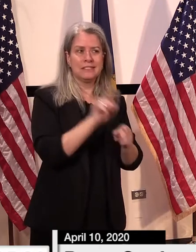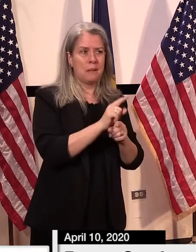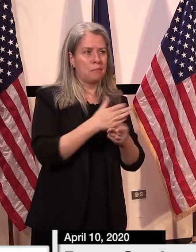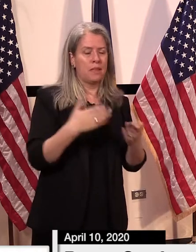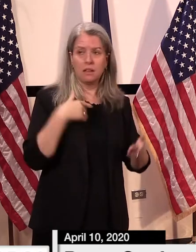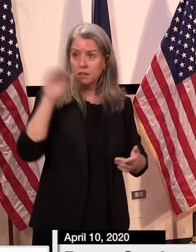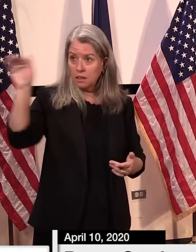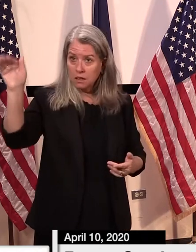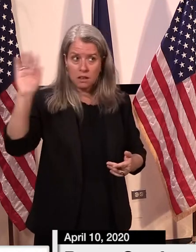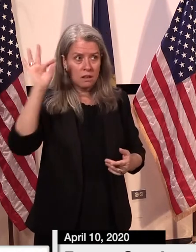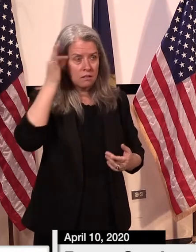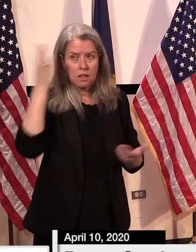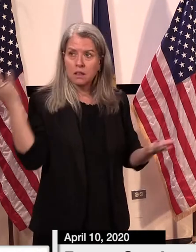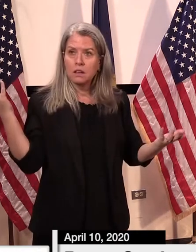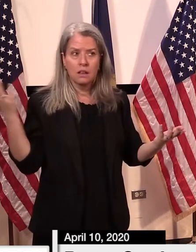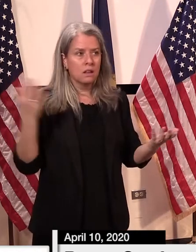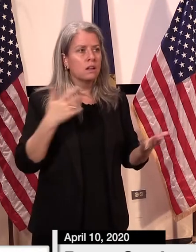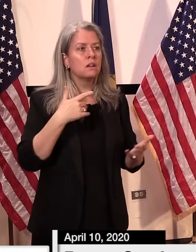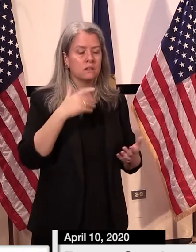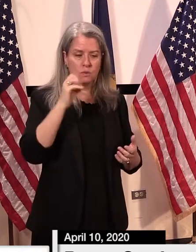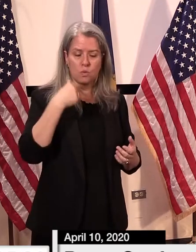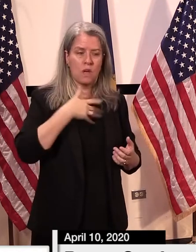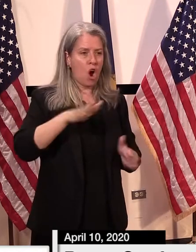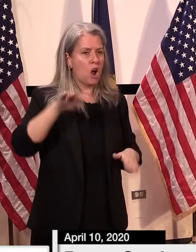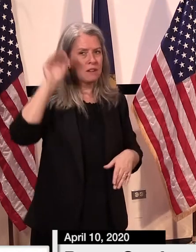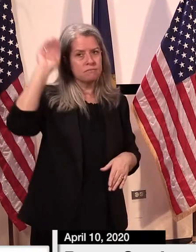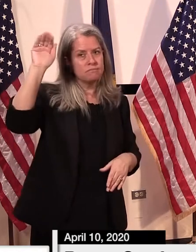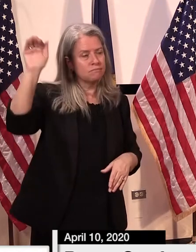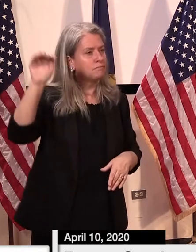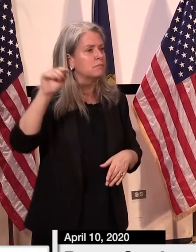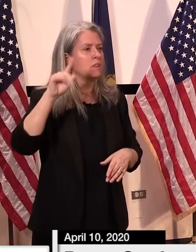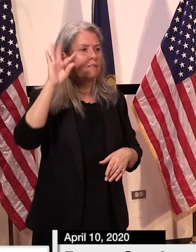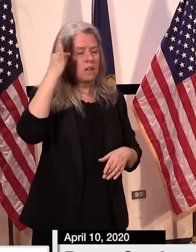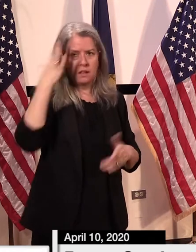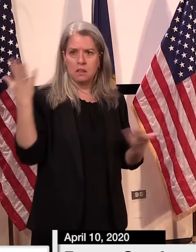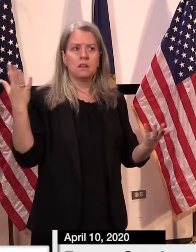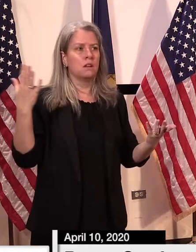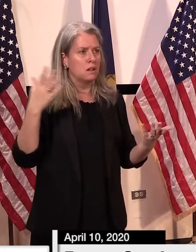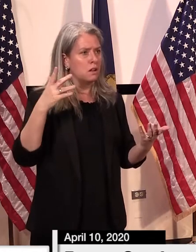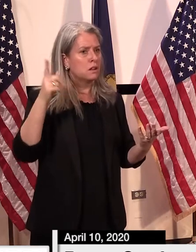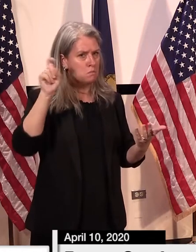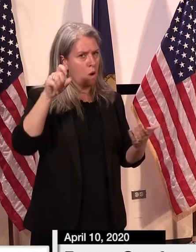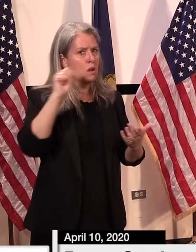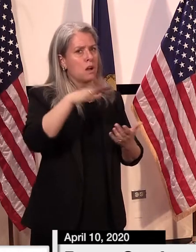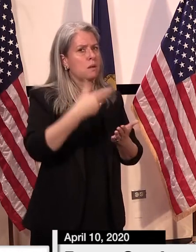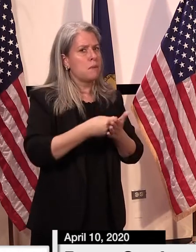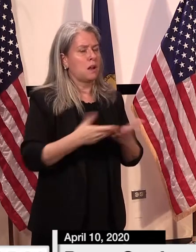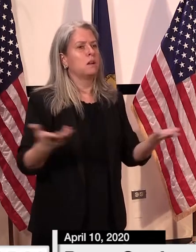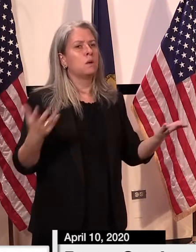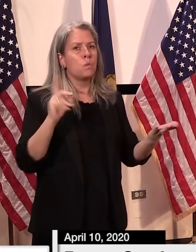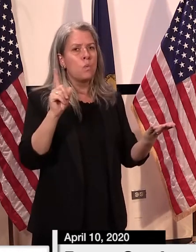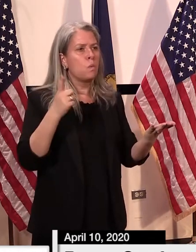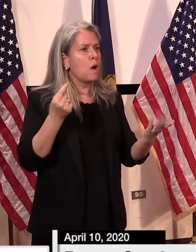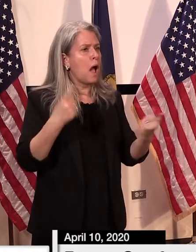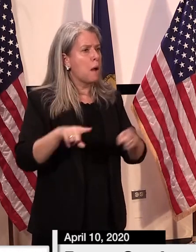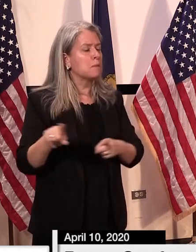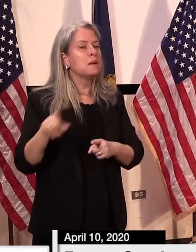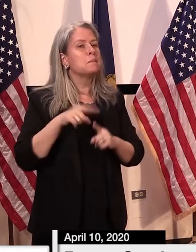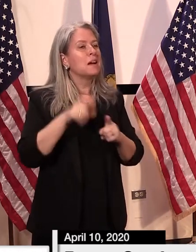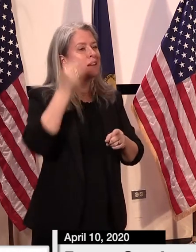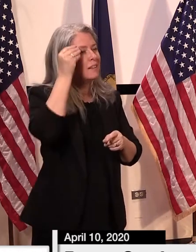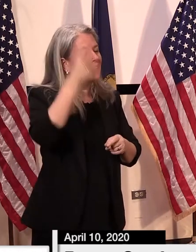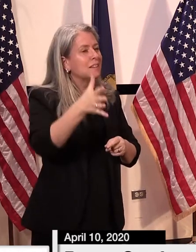communication with the congressional delegation on this, and, um, what we want to just remind people is, um, not every